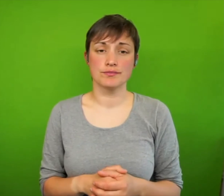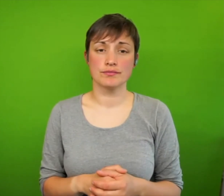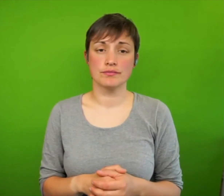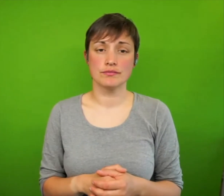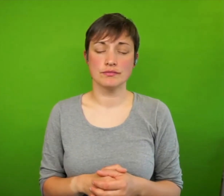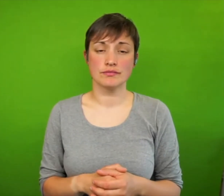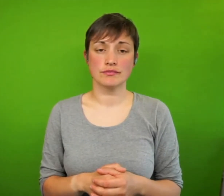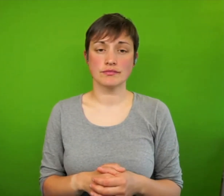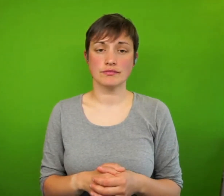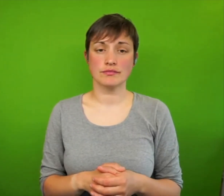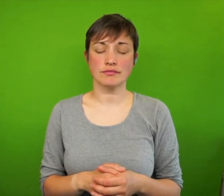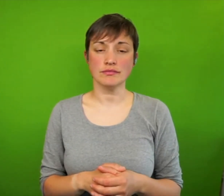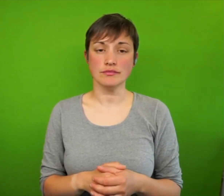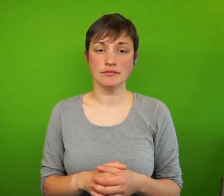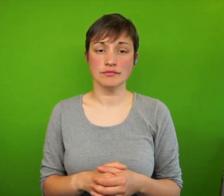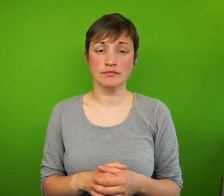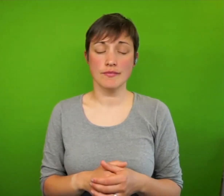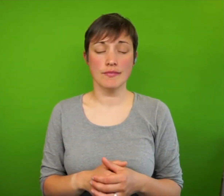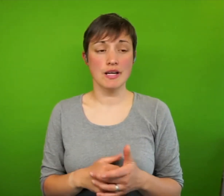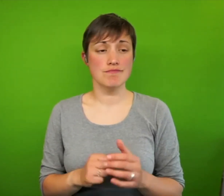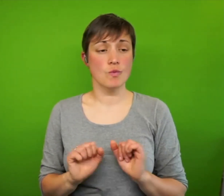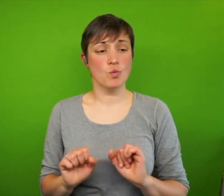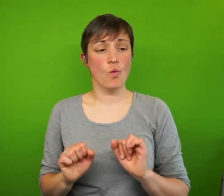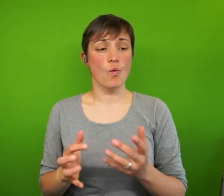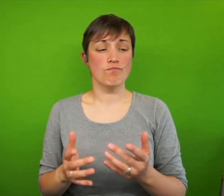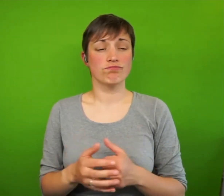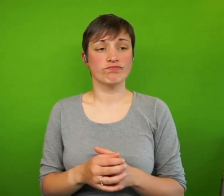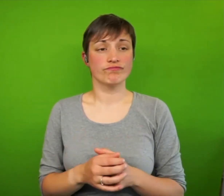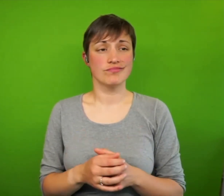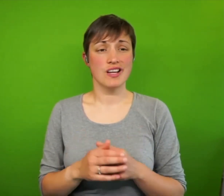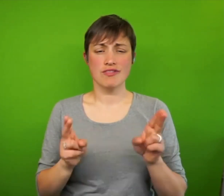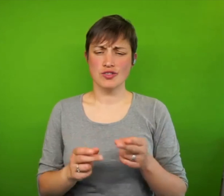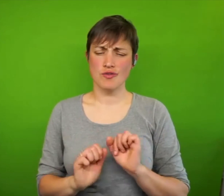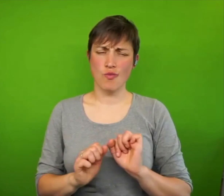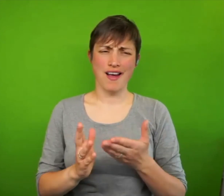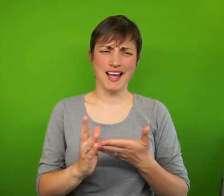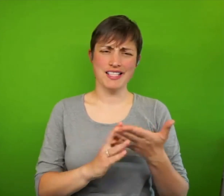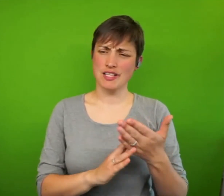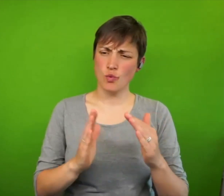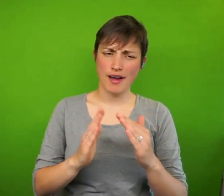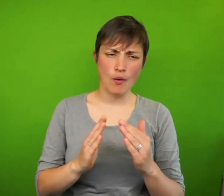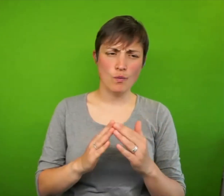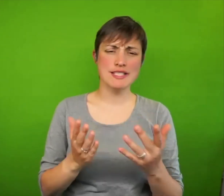And you're reducing your access to housing. And